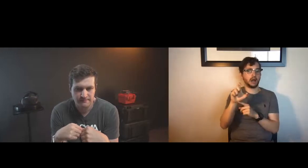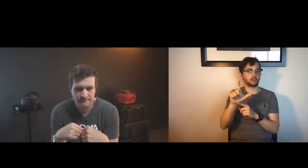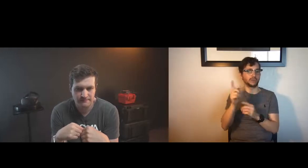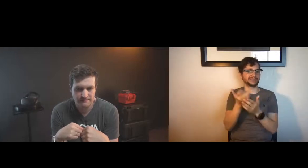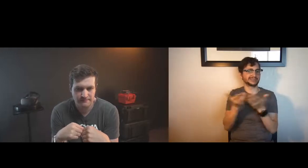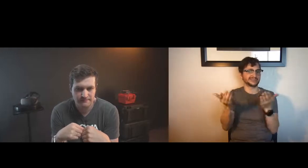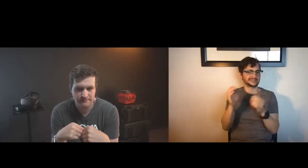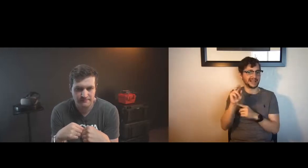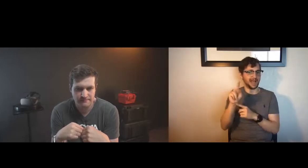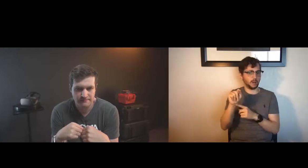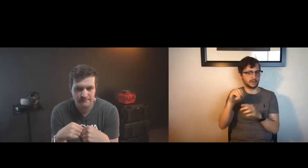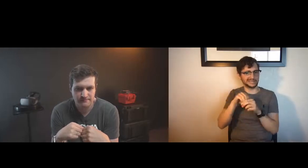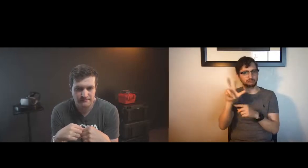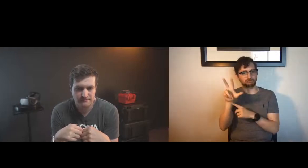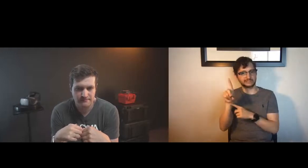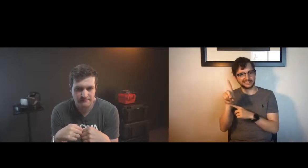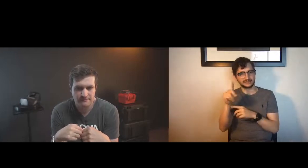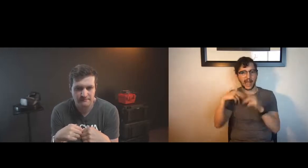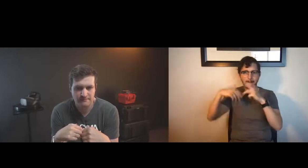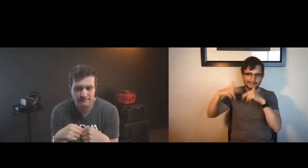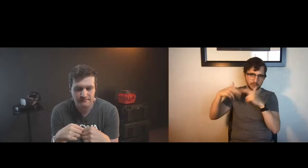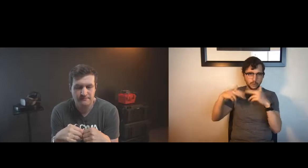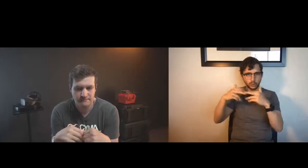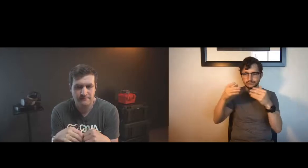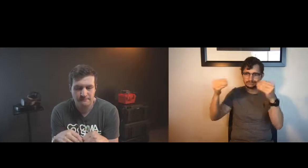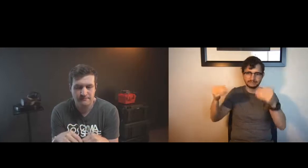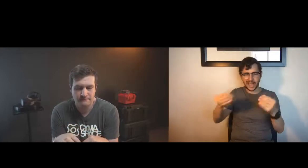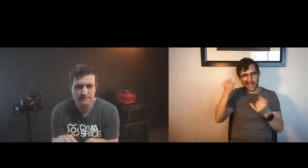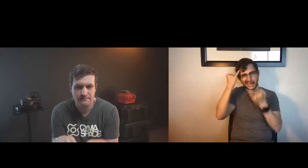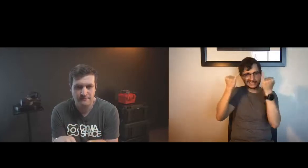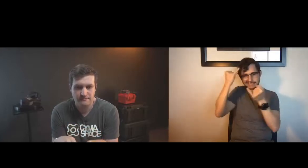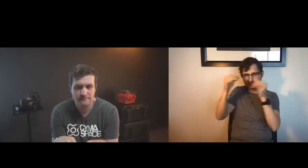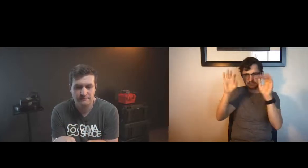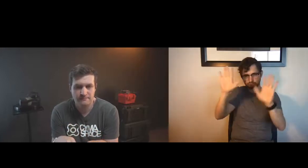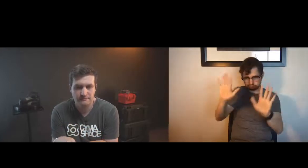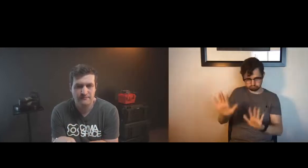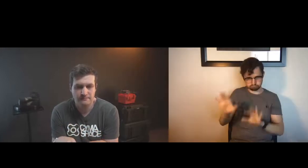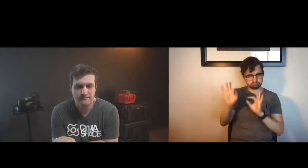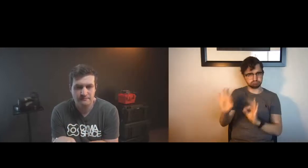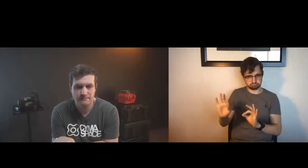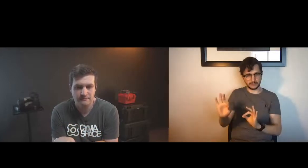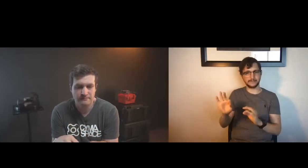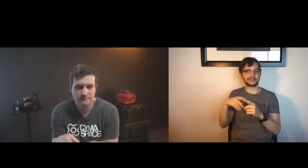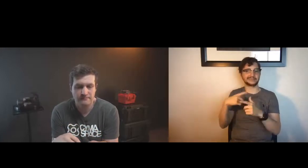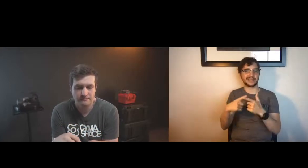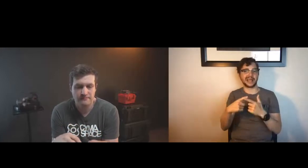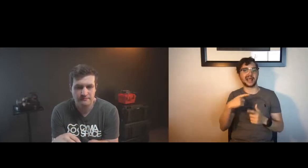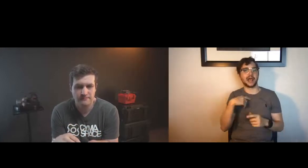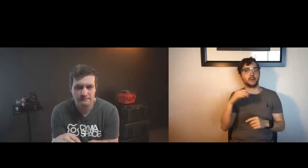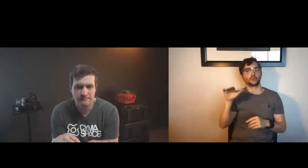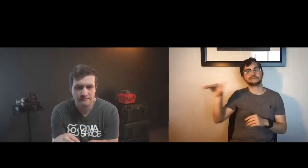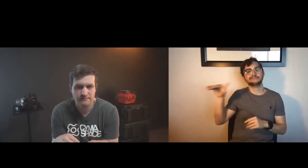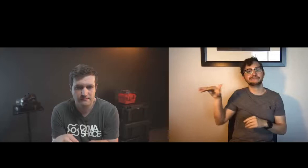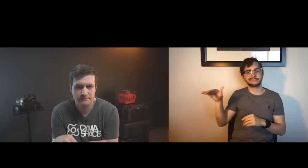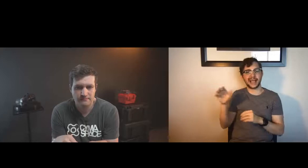was that i would sometimes model things out in 3d so build it out get an idea of how things would